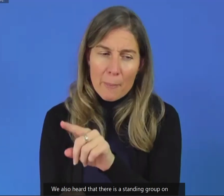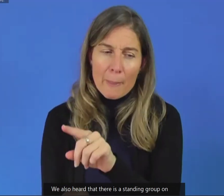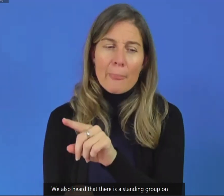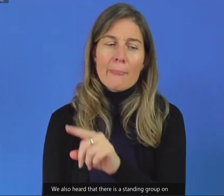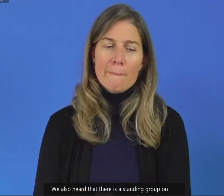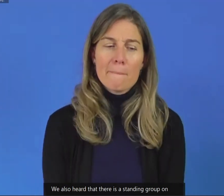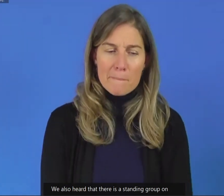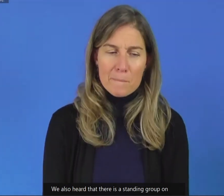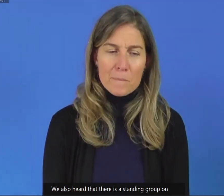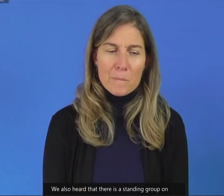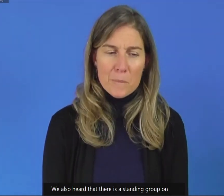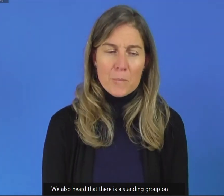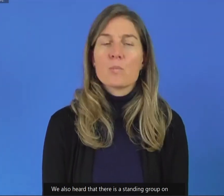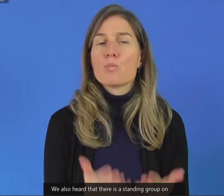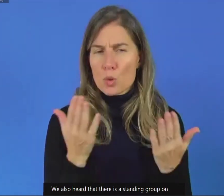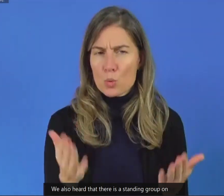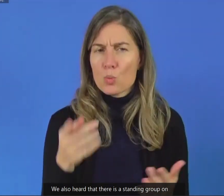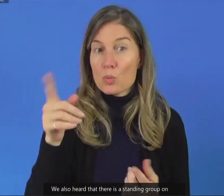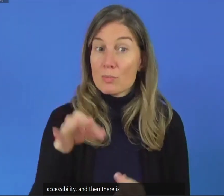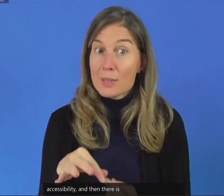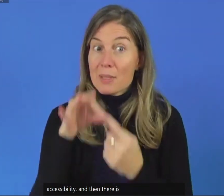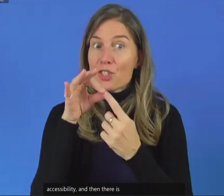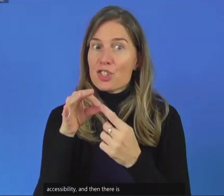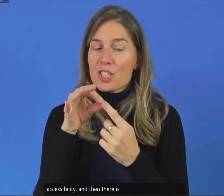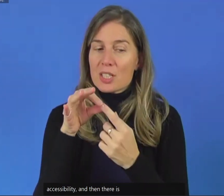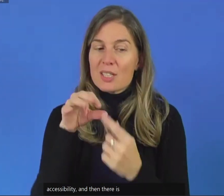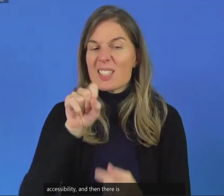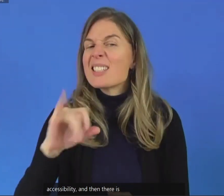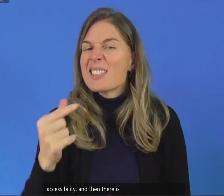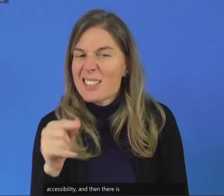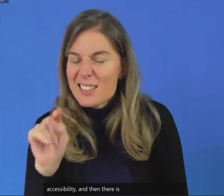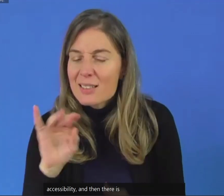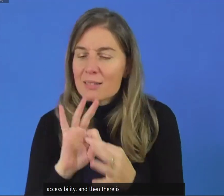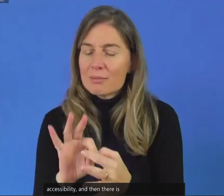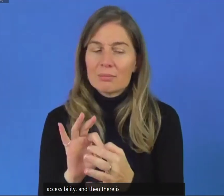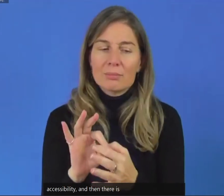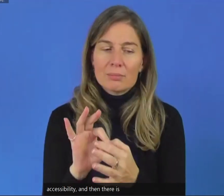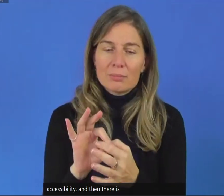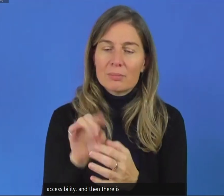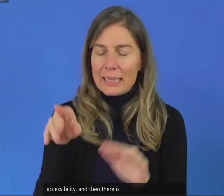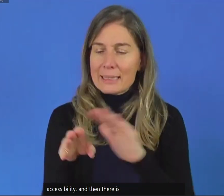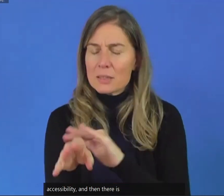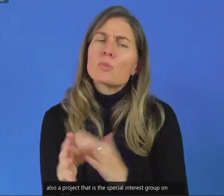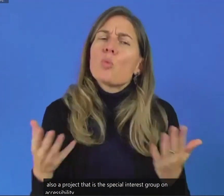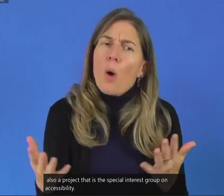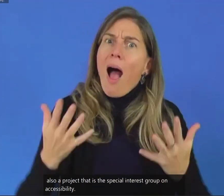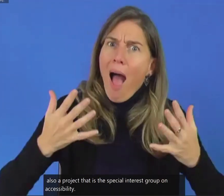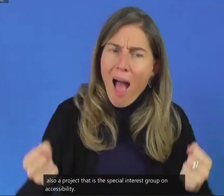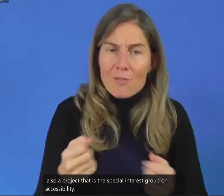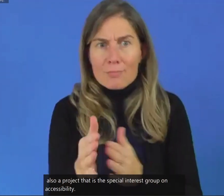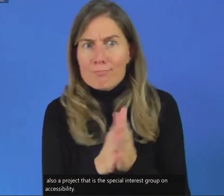special interest group on accessibility. So all these ventures, they are there. But